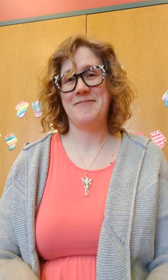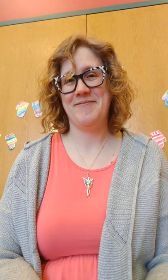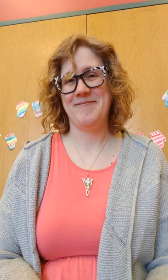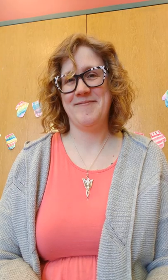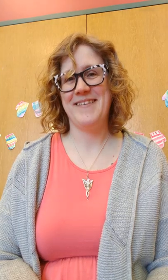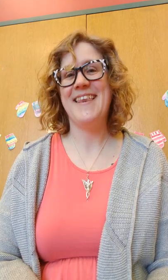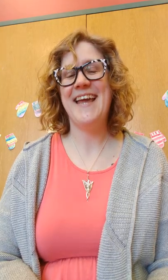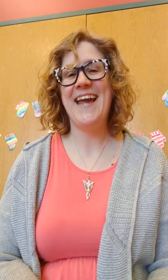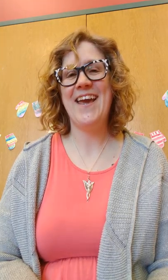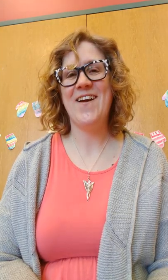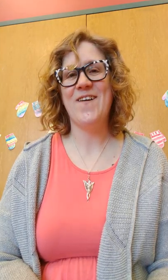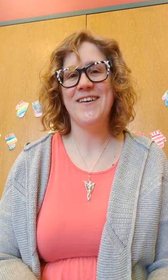been